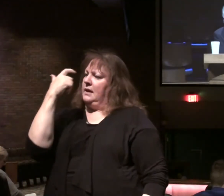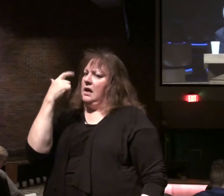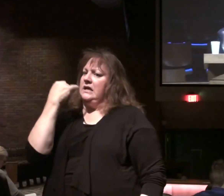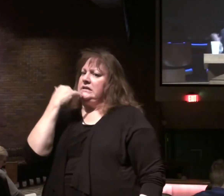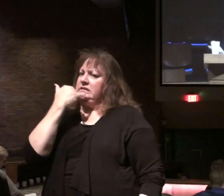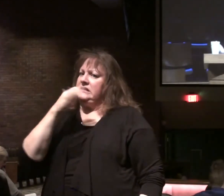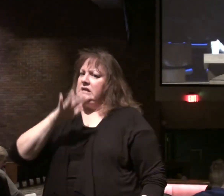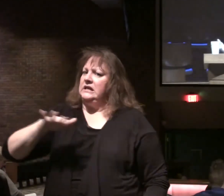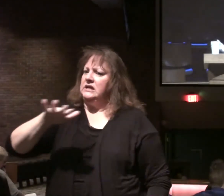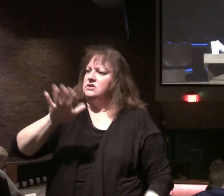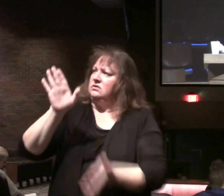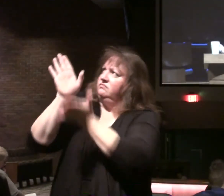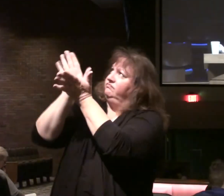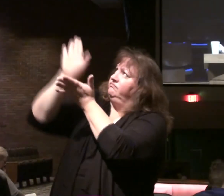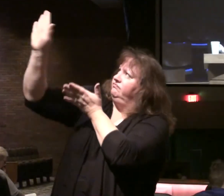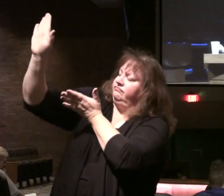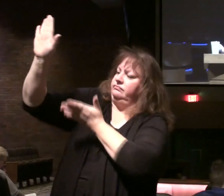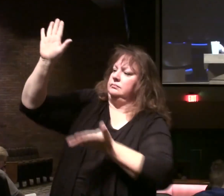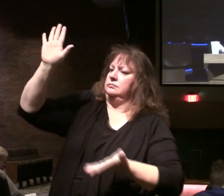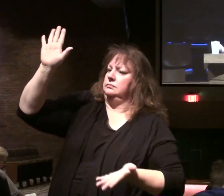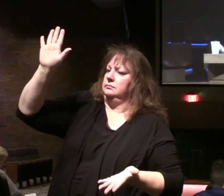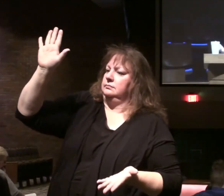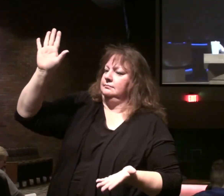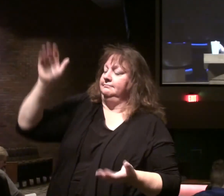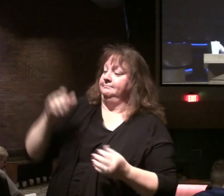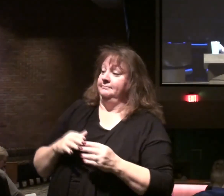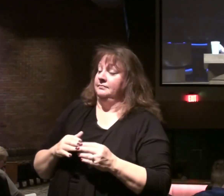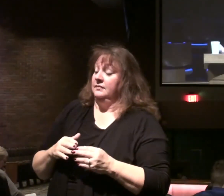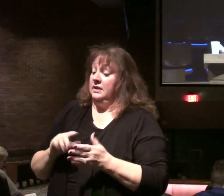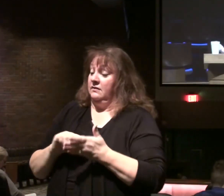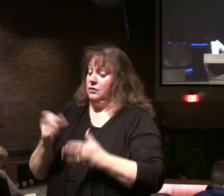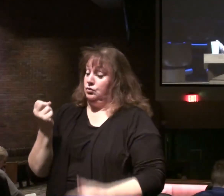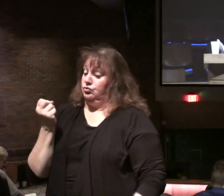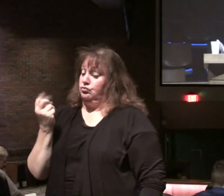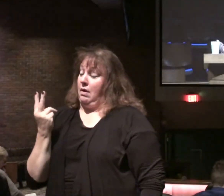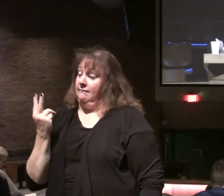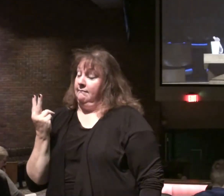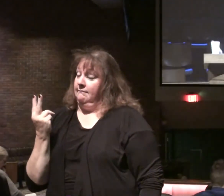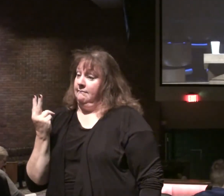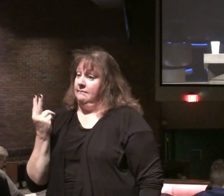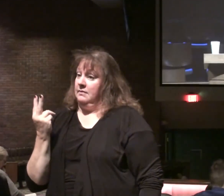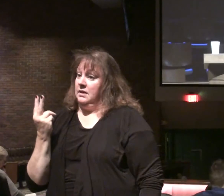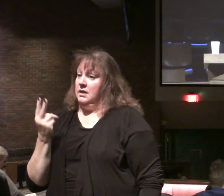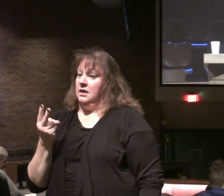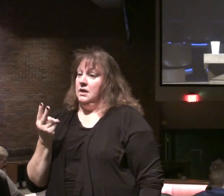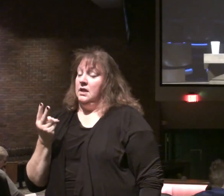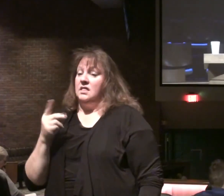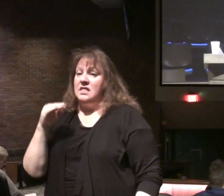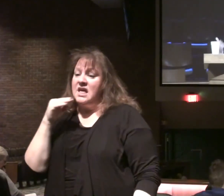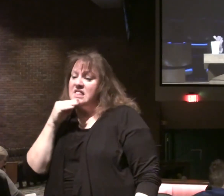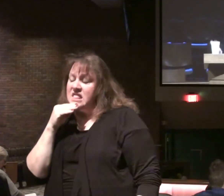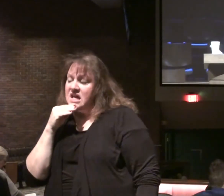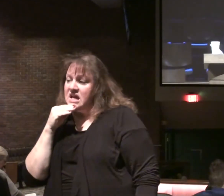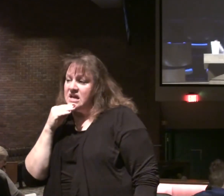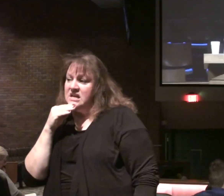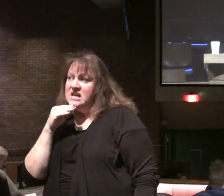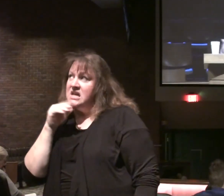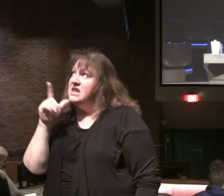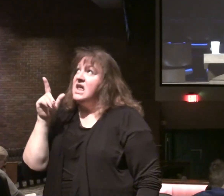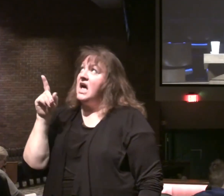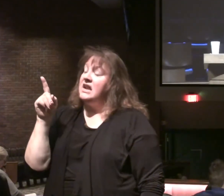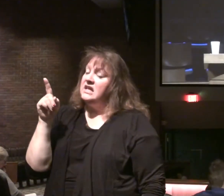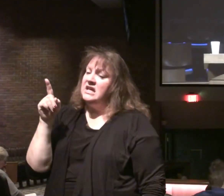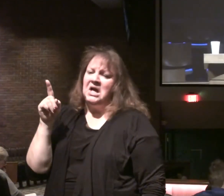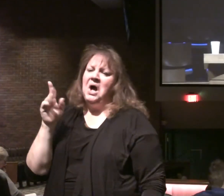Israel has rejected the word of the prophets. Verse 12. you're here. They have lied about the Lord. And said. Not he. This